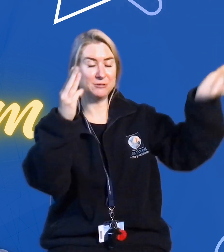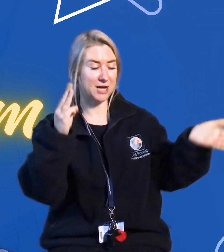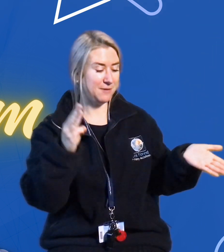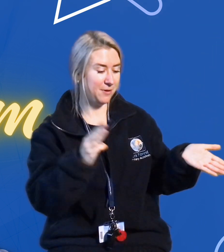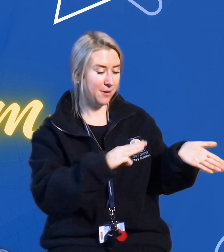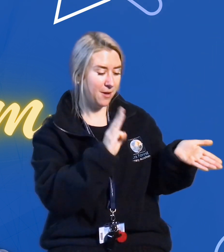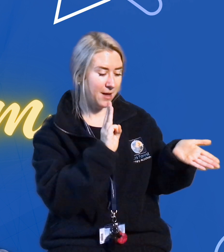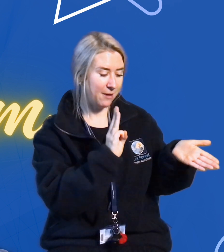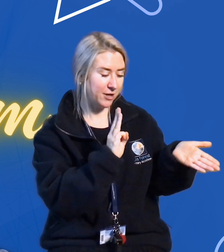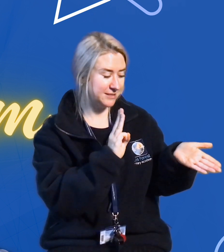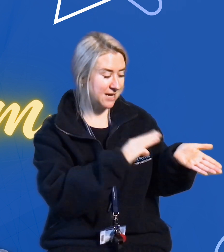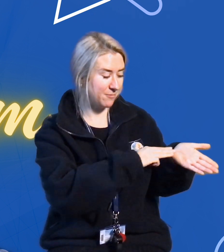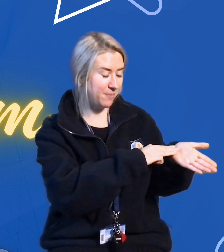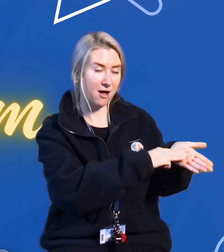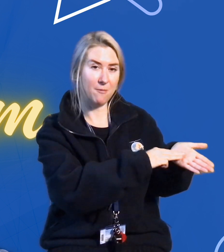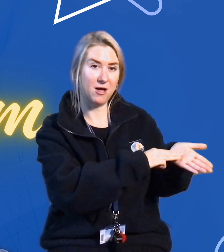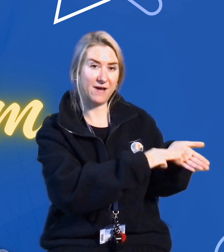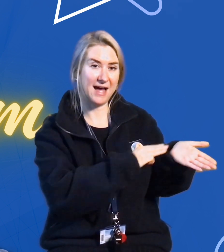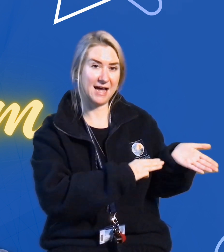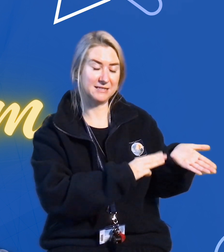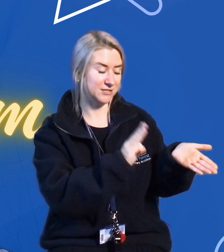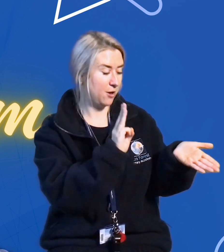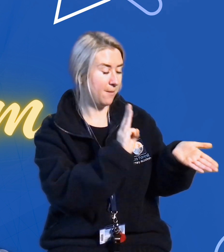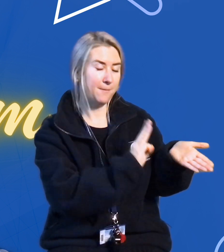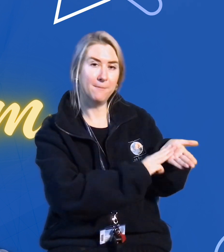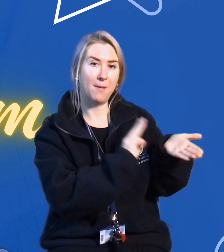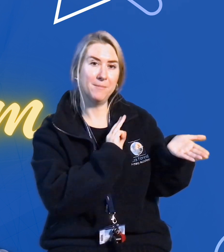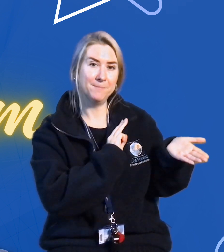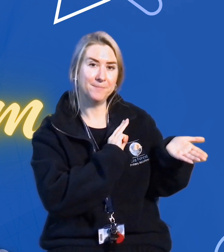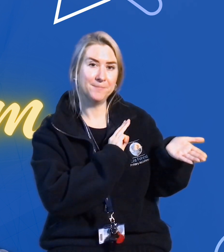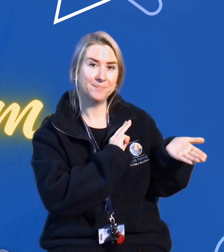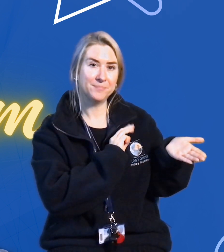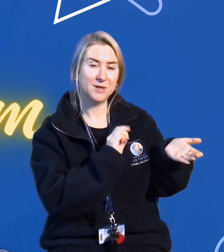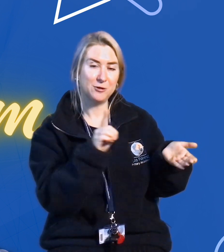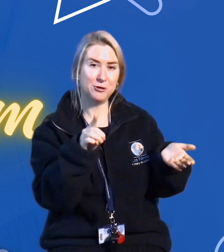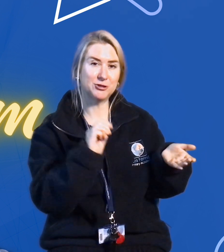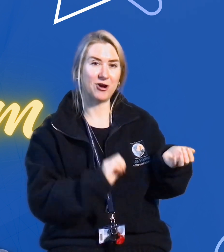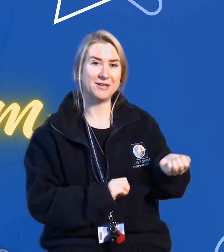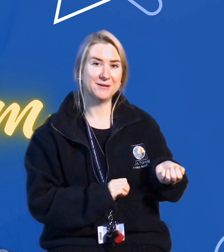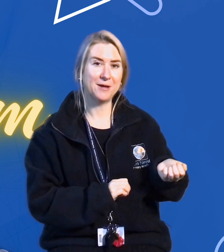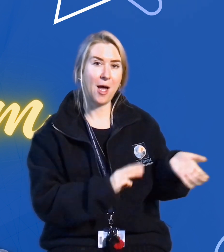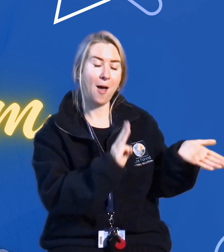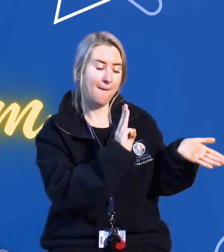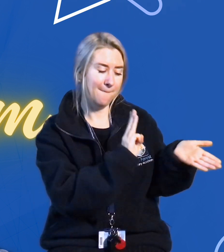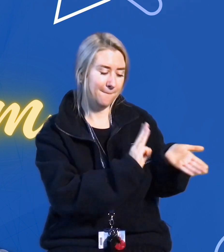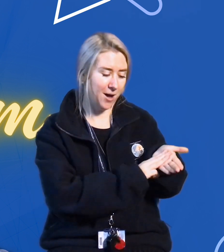shape. And we're going to tap the palm of our hand. Mum. You try. Mum.